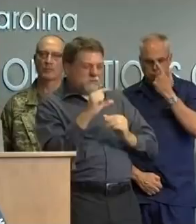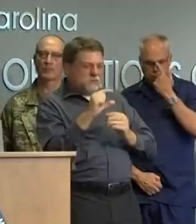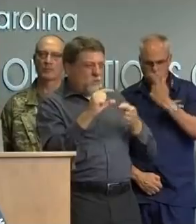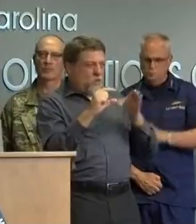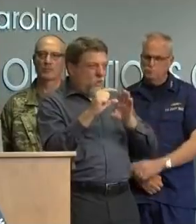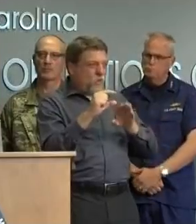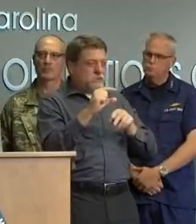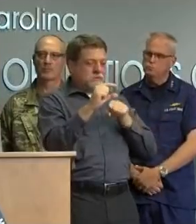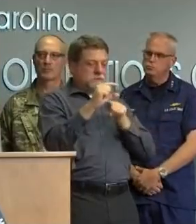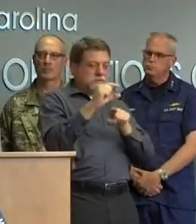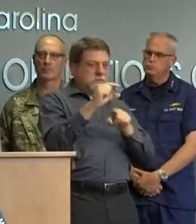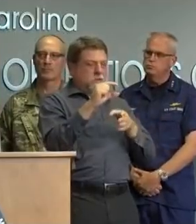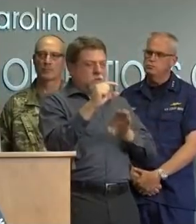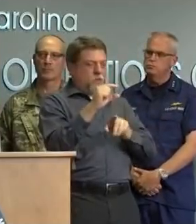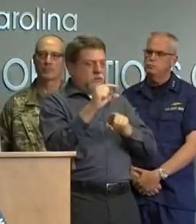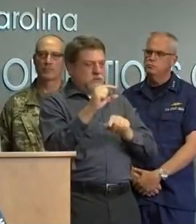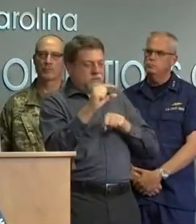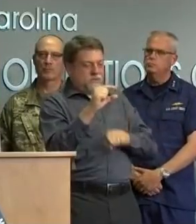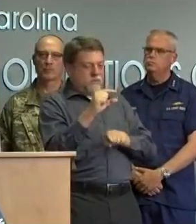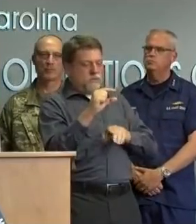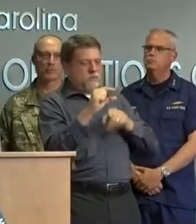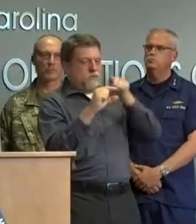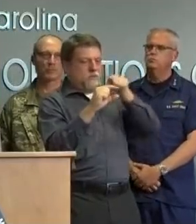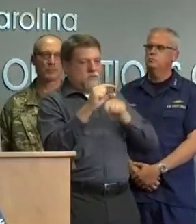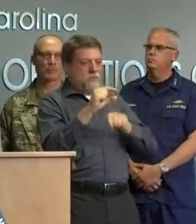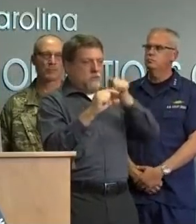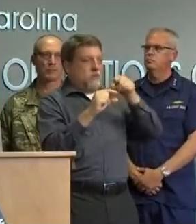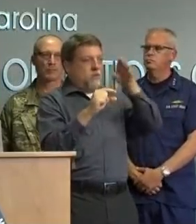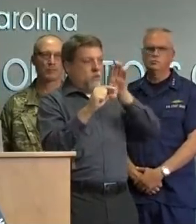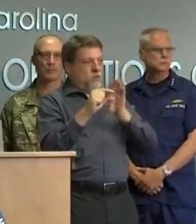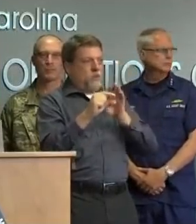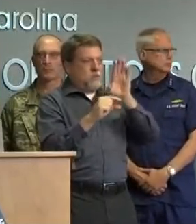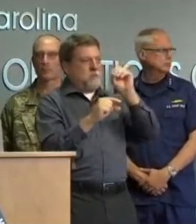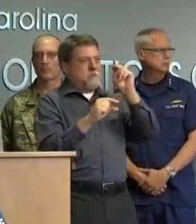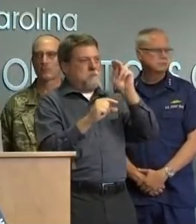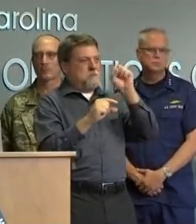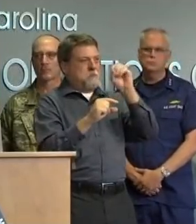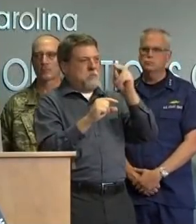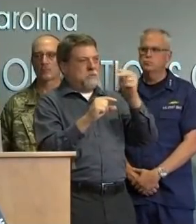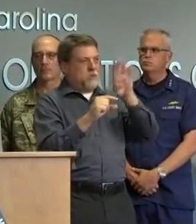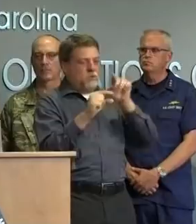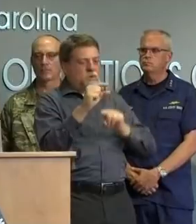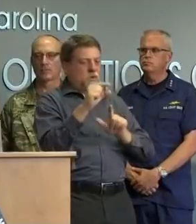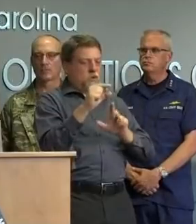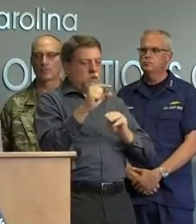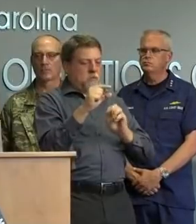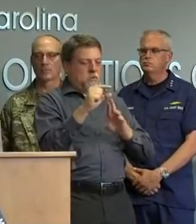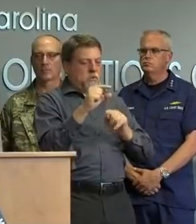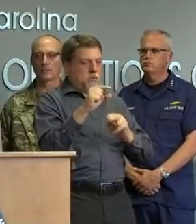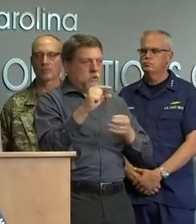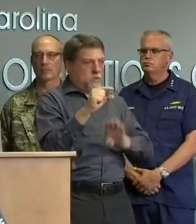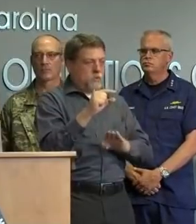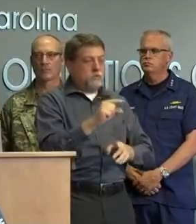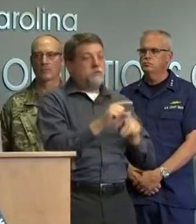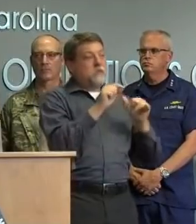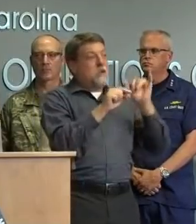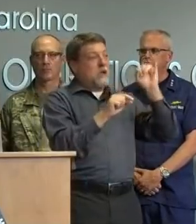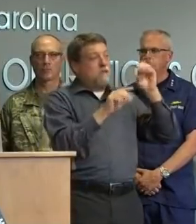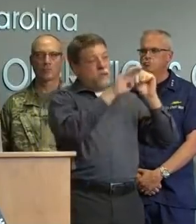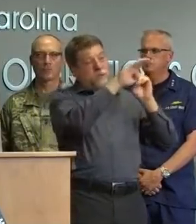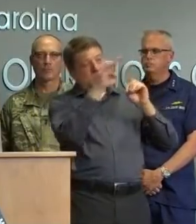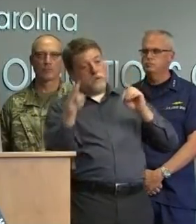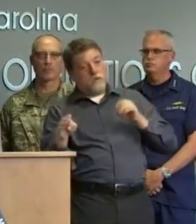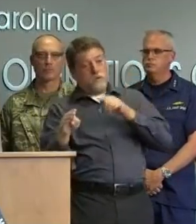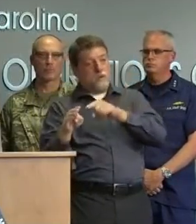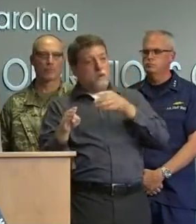anticipated and one in benson and on i-40 we had two additional sections of flood and that's at brigall and